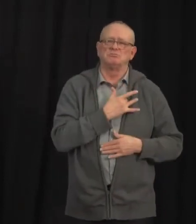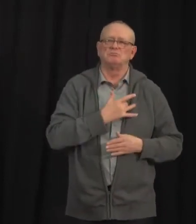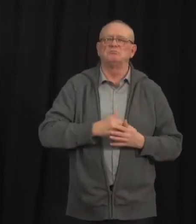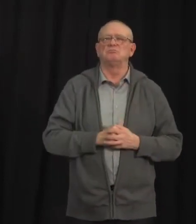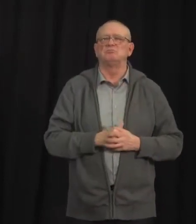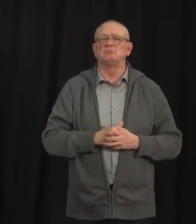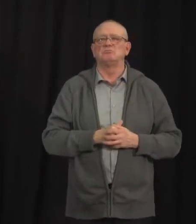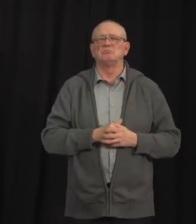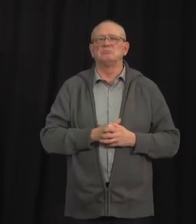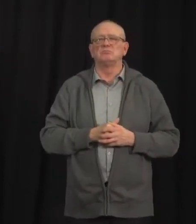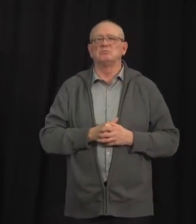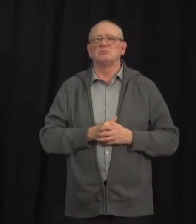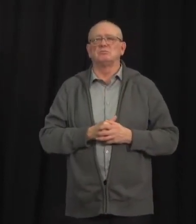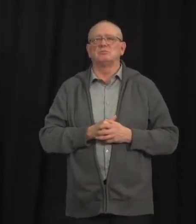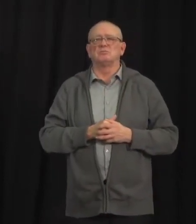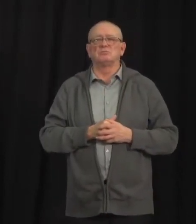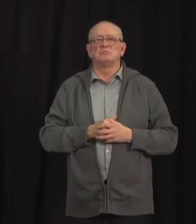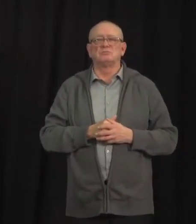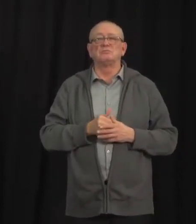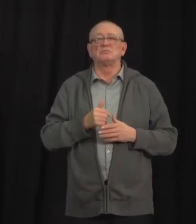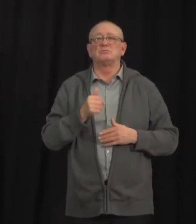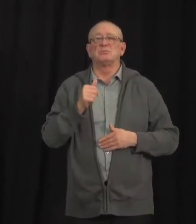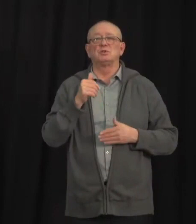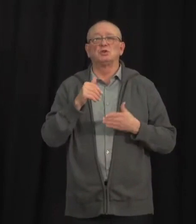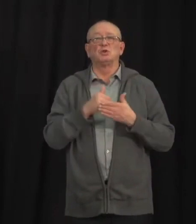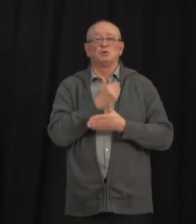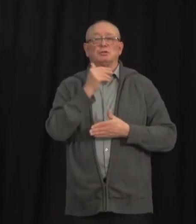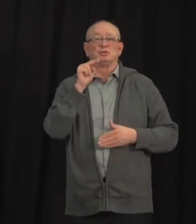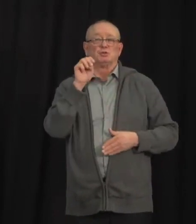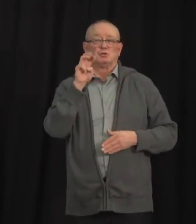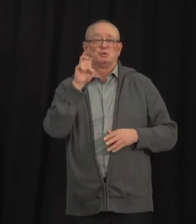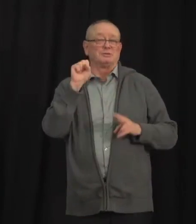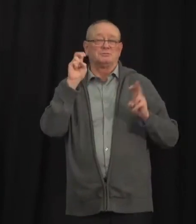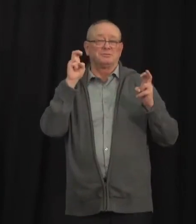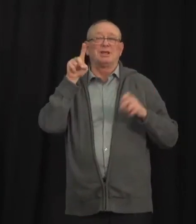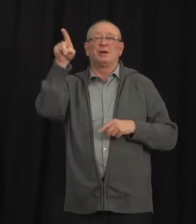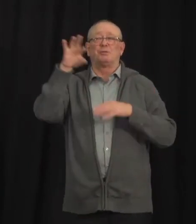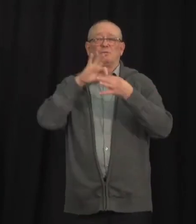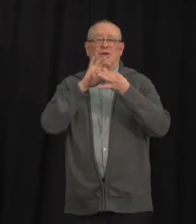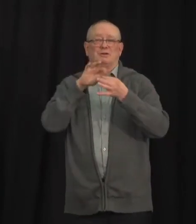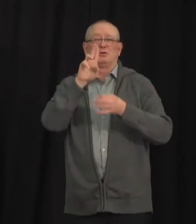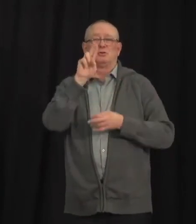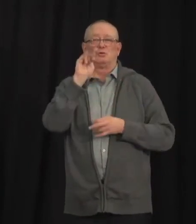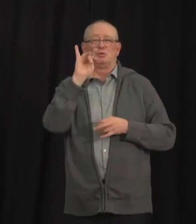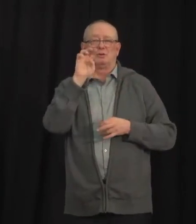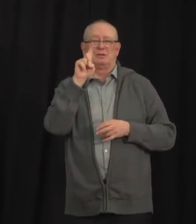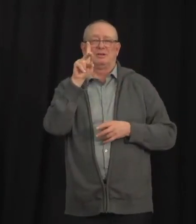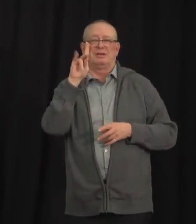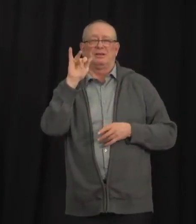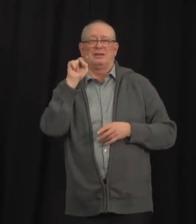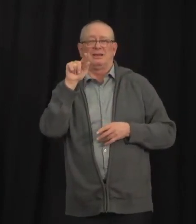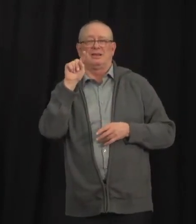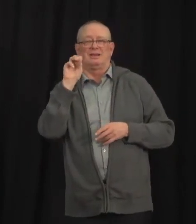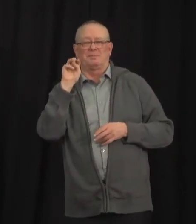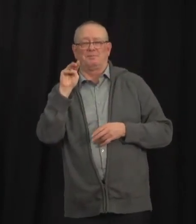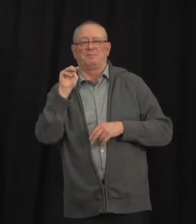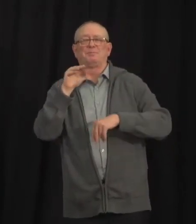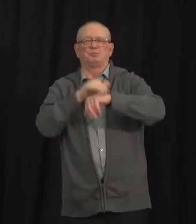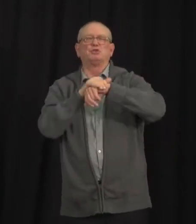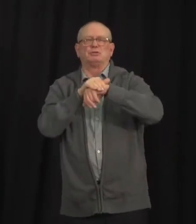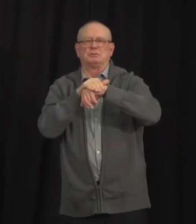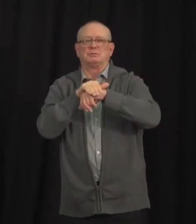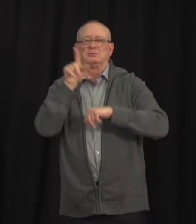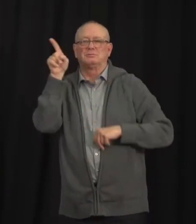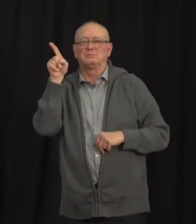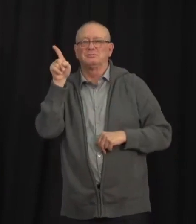variant of the virus that causes COVID-19, which is currently circulating in the UK. At this time, this